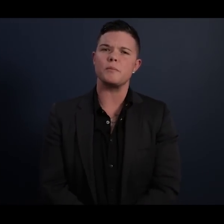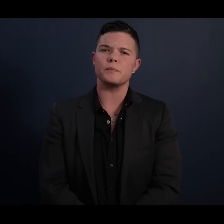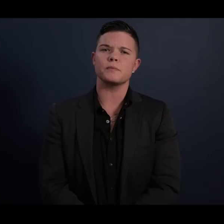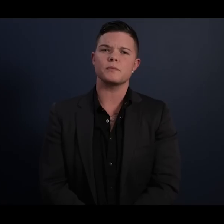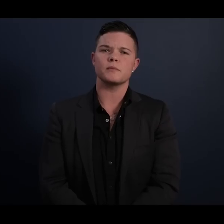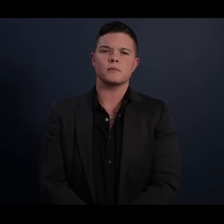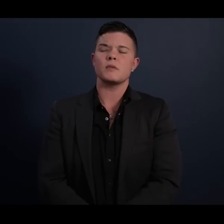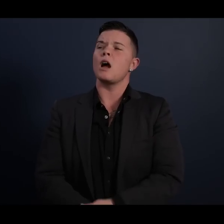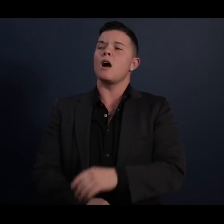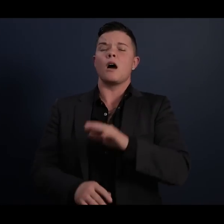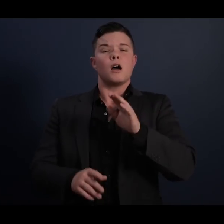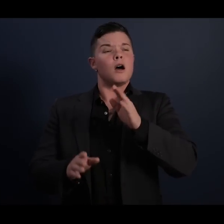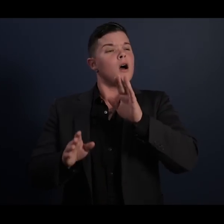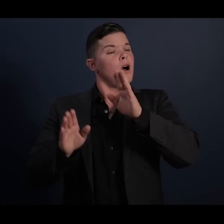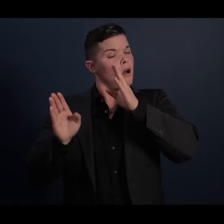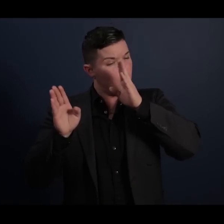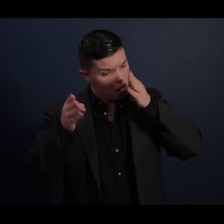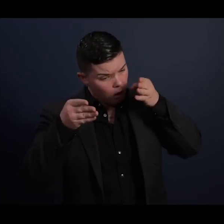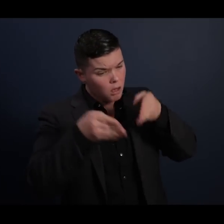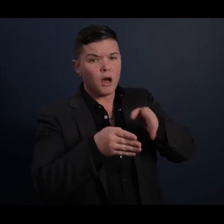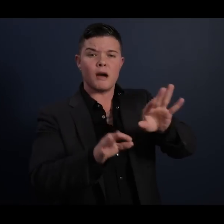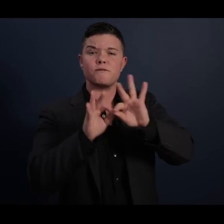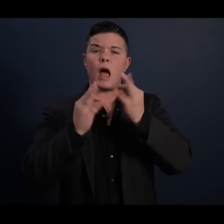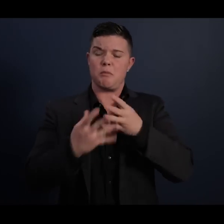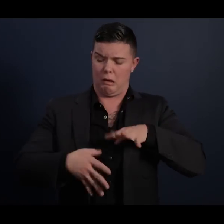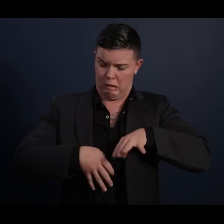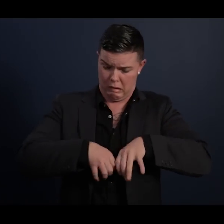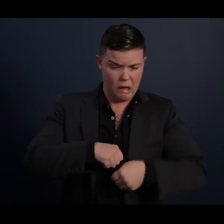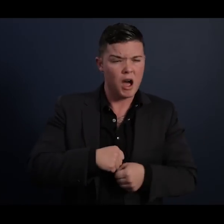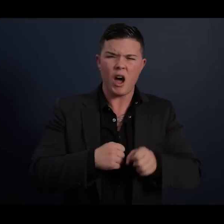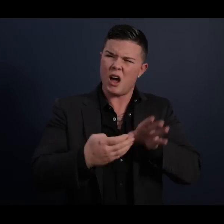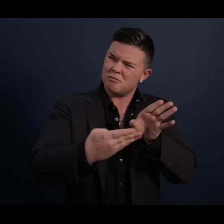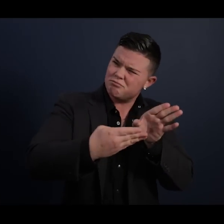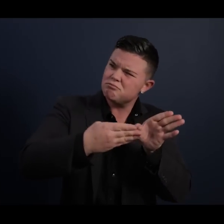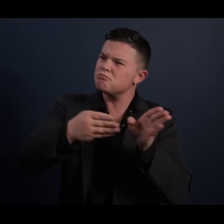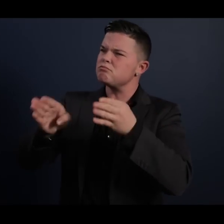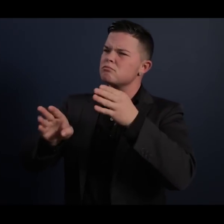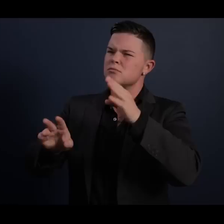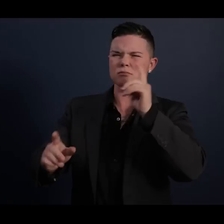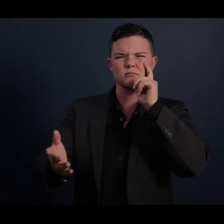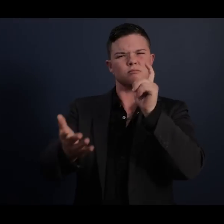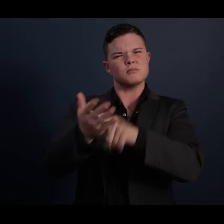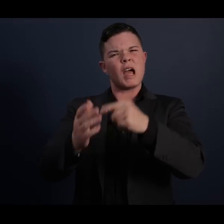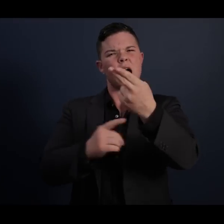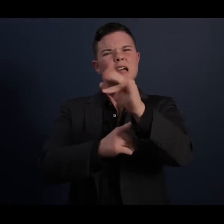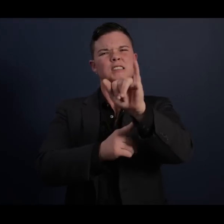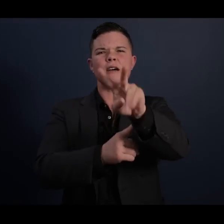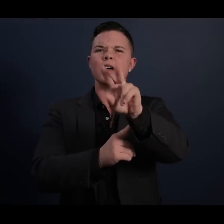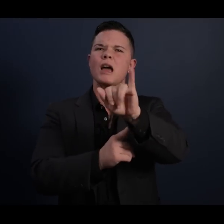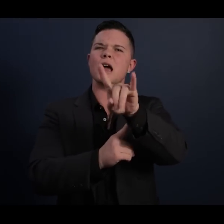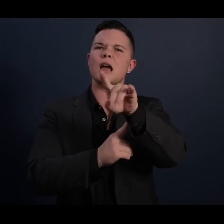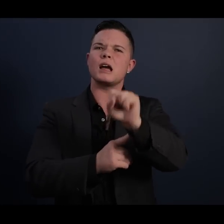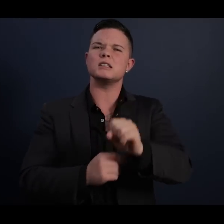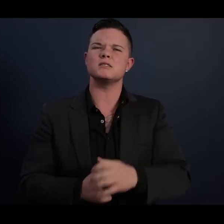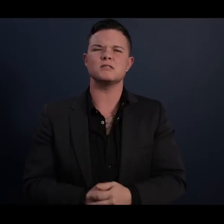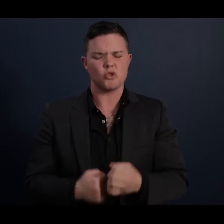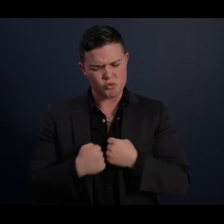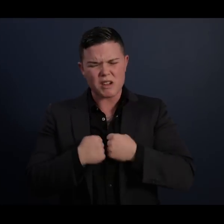his family's heartbreak into a call to confront HIV-AIDS that revealed the depths of his